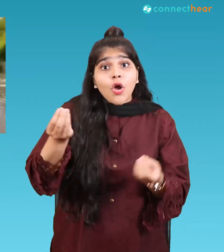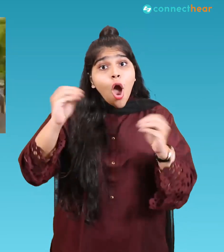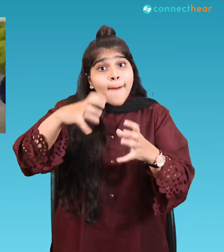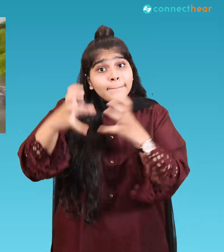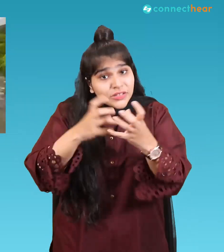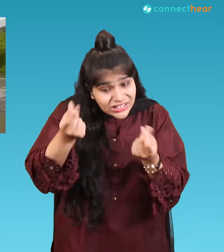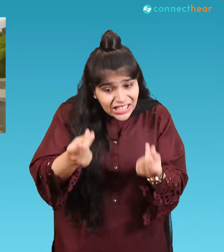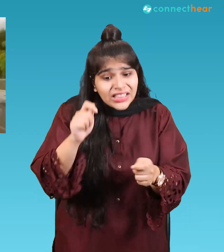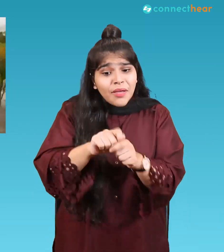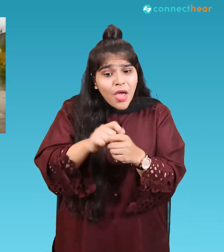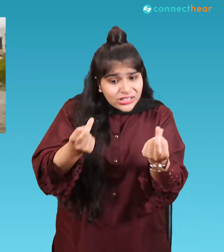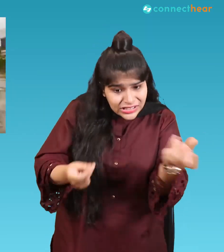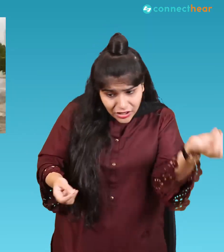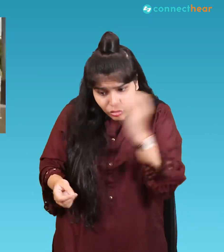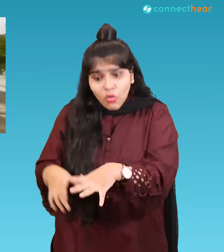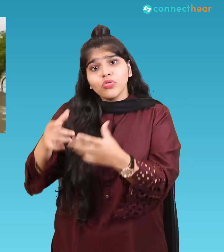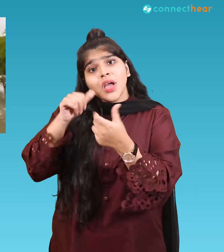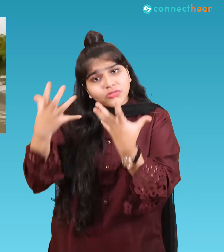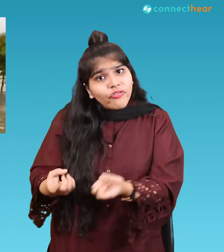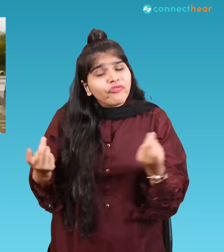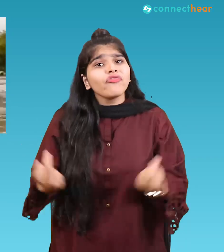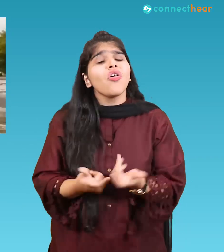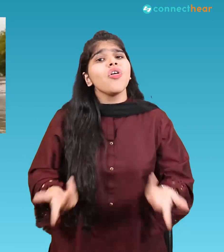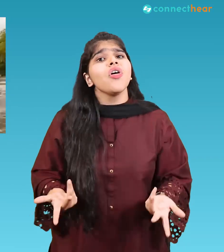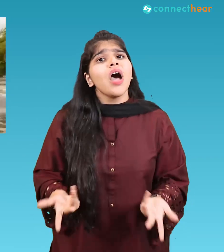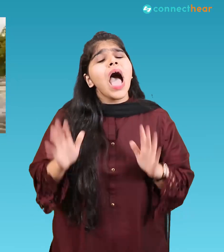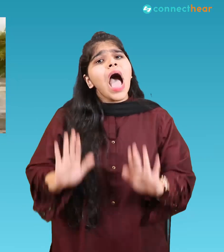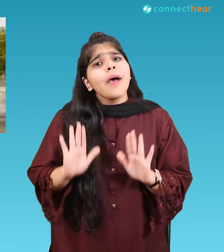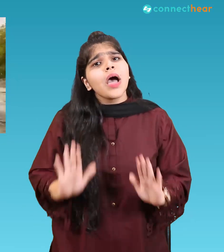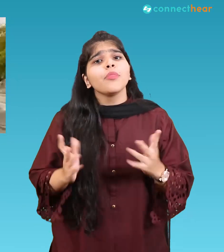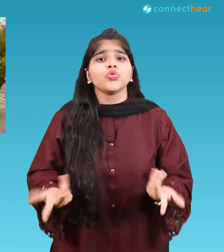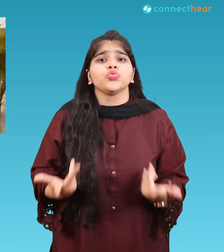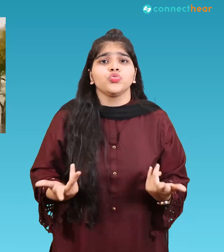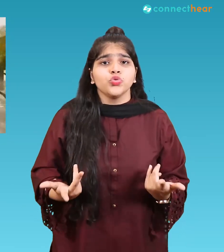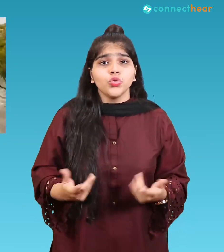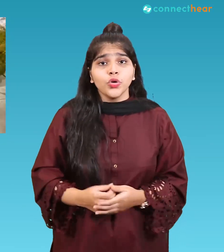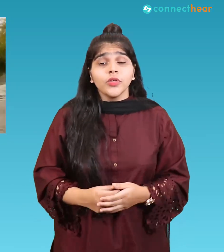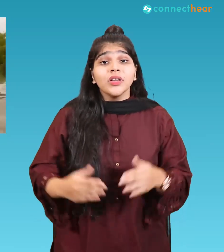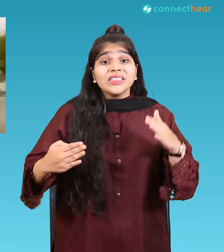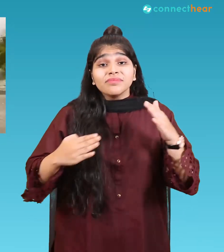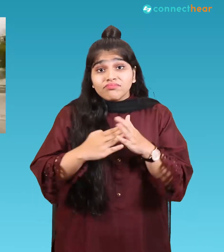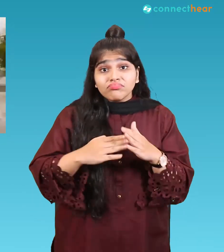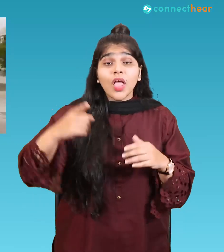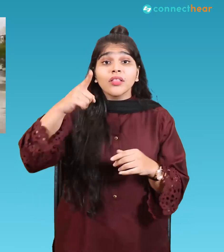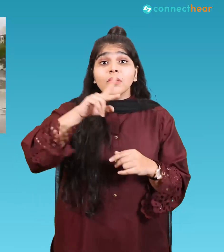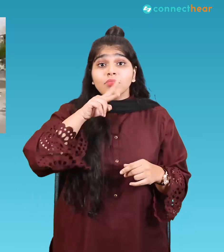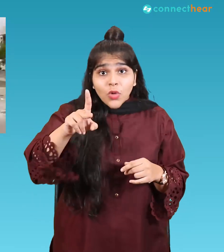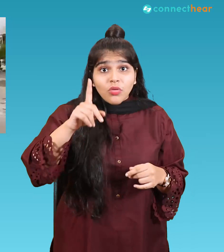rainwater in DHA information minister said that the people of Karachi were currently going through a tough